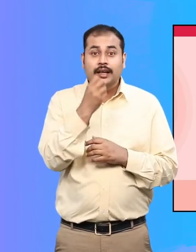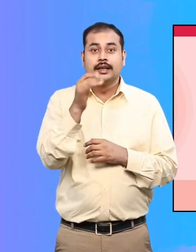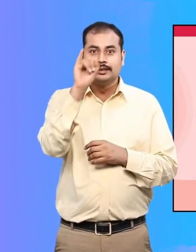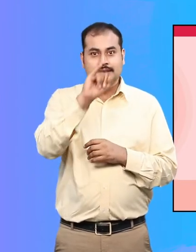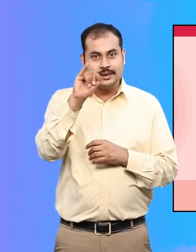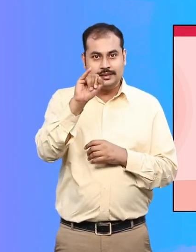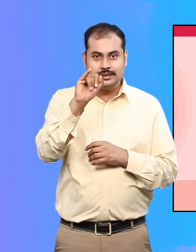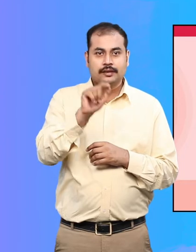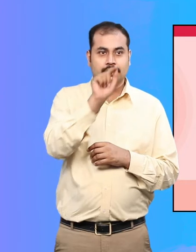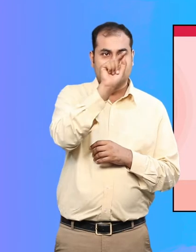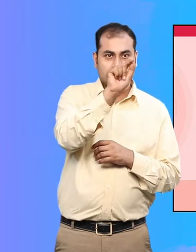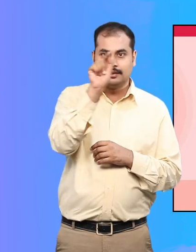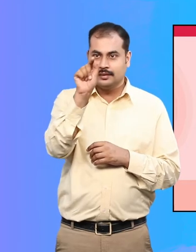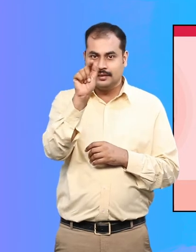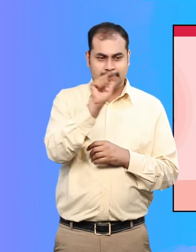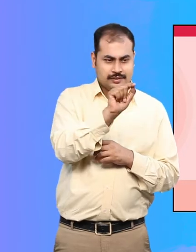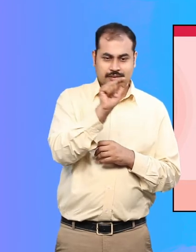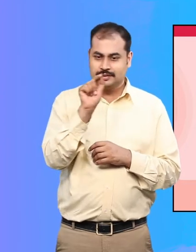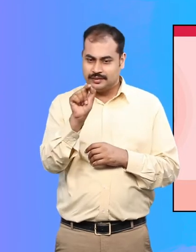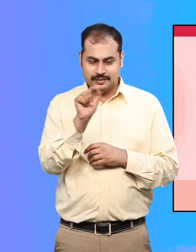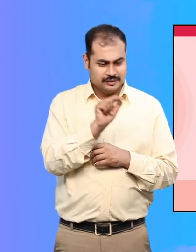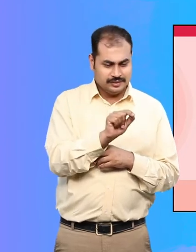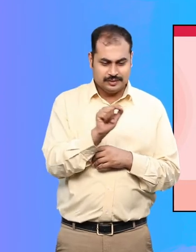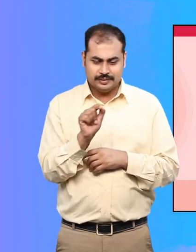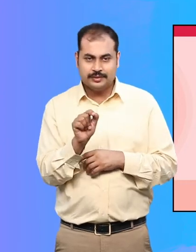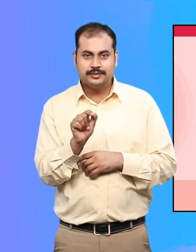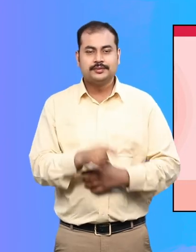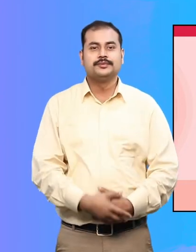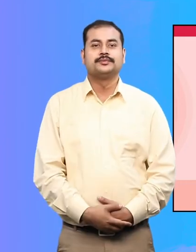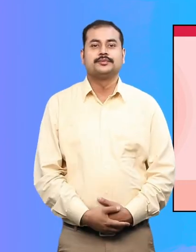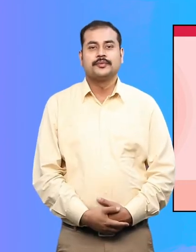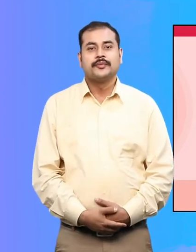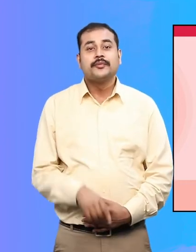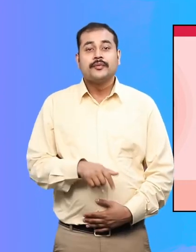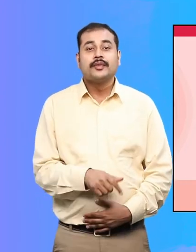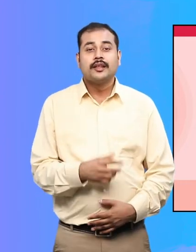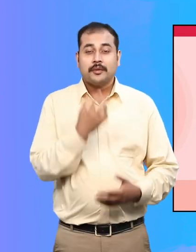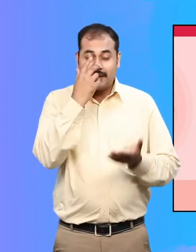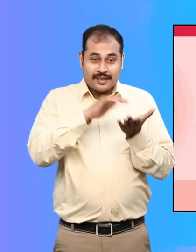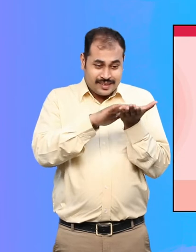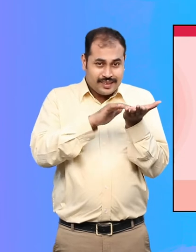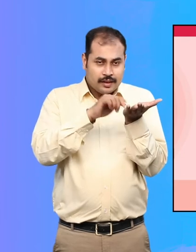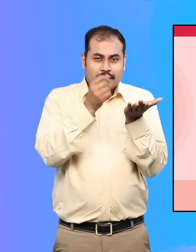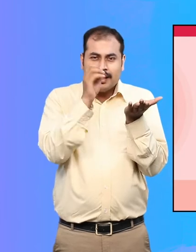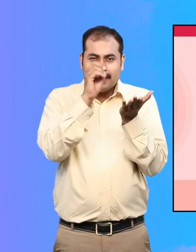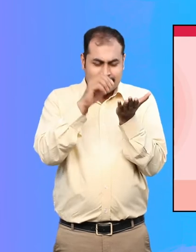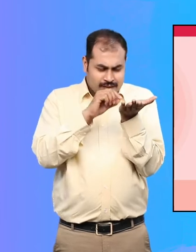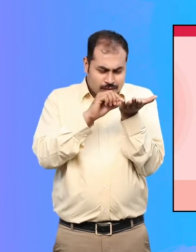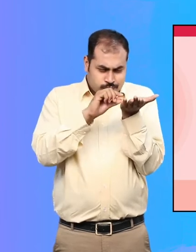dots, three rows of two dots. 3. appear as tiny bumps so that